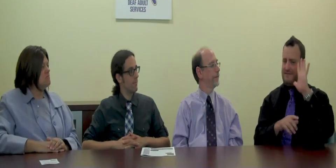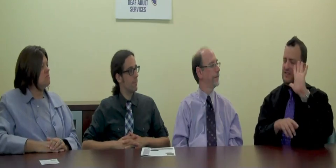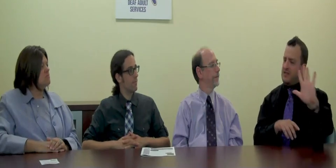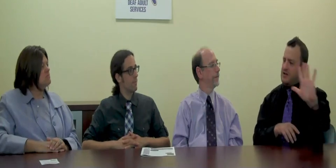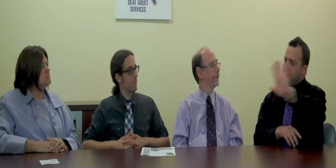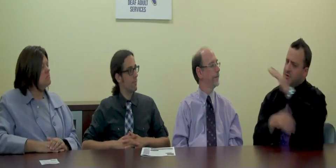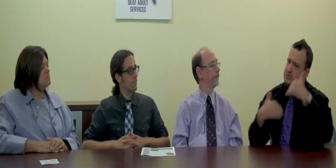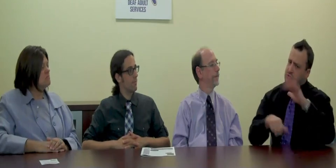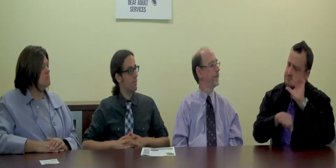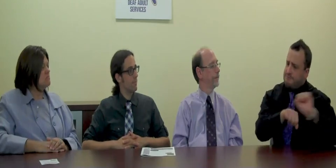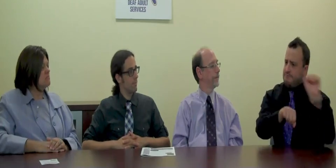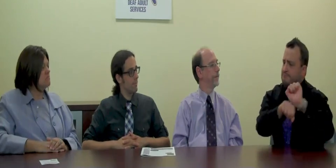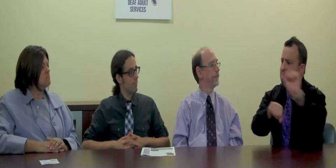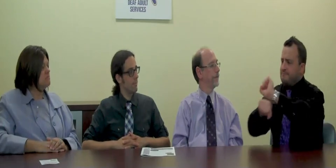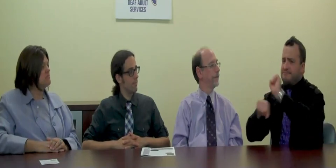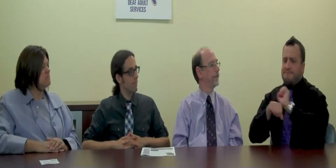Thank you for all of your hard work.